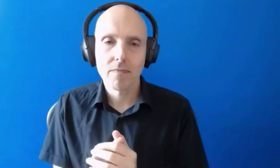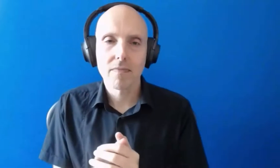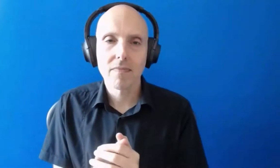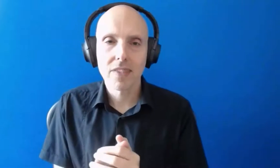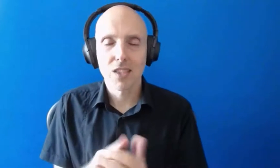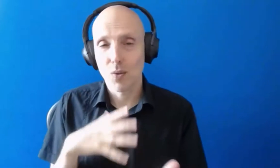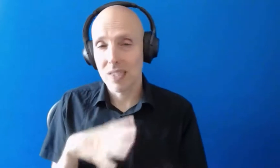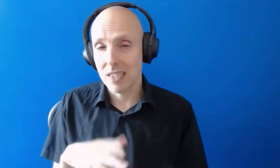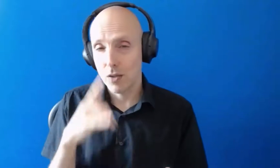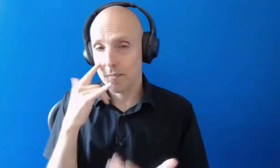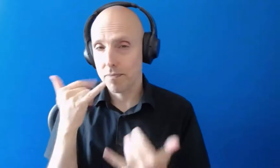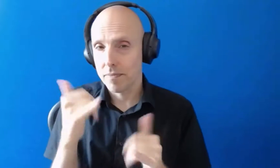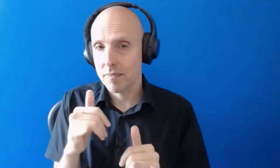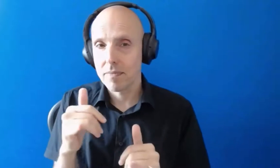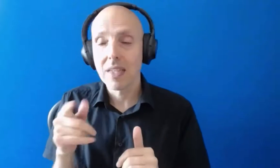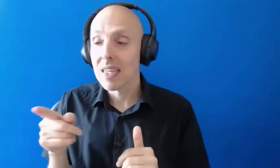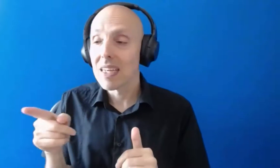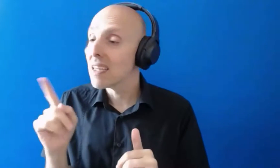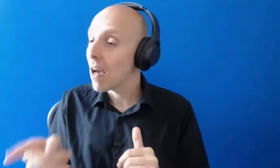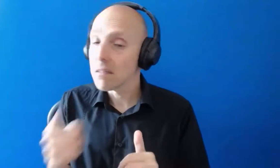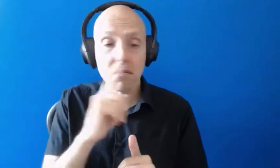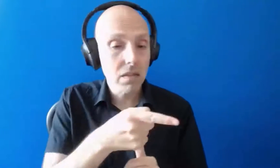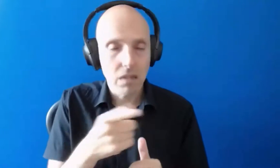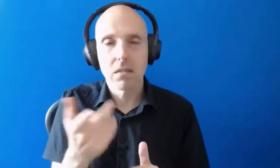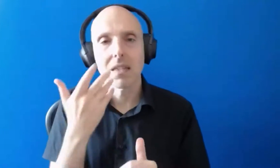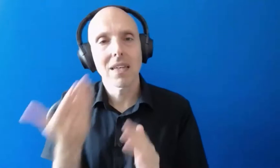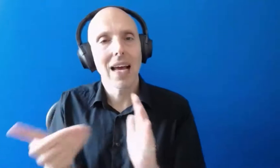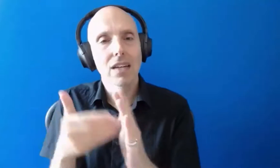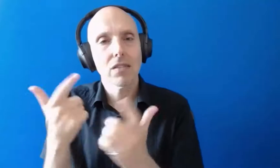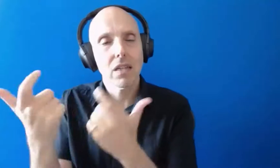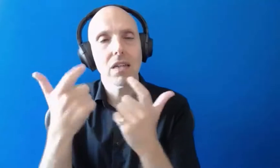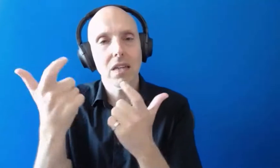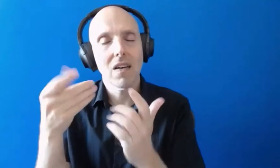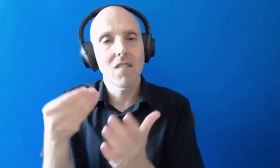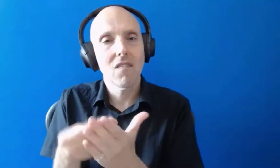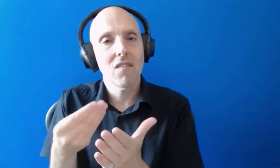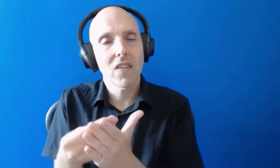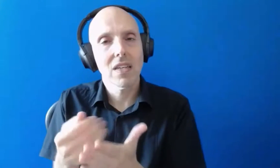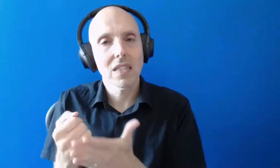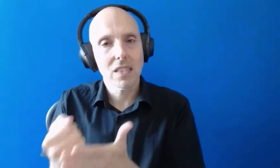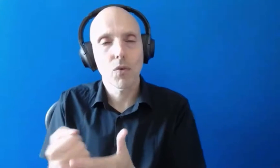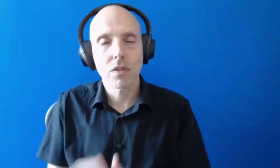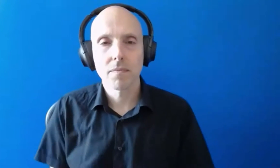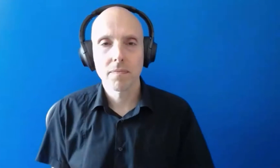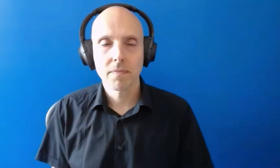for um additional funding sources um to help you um with funding that you needed on your course